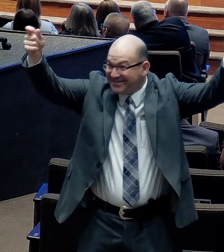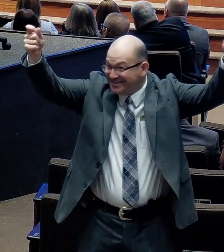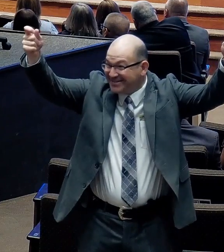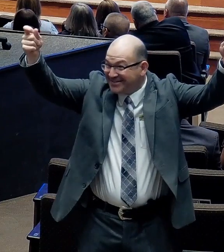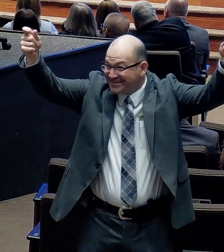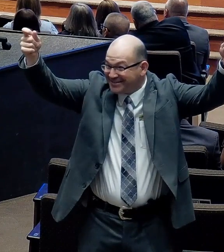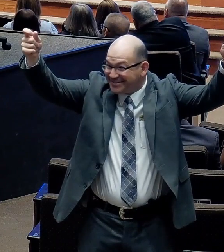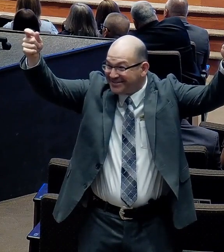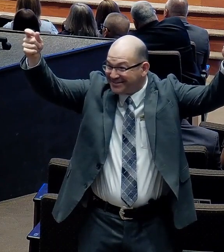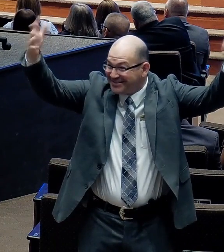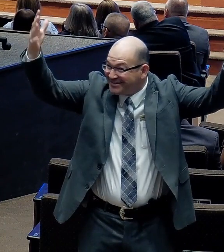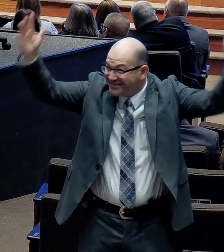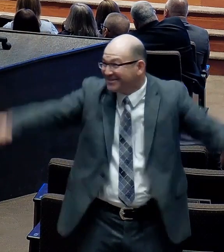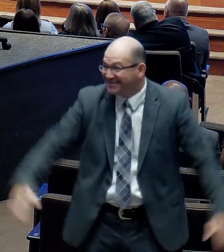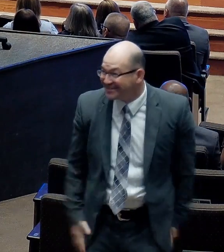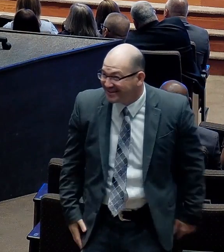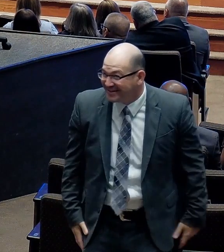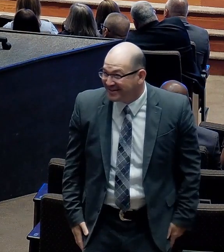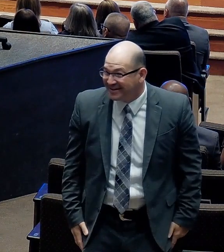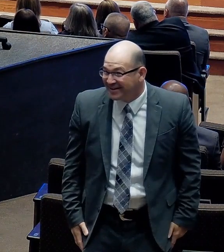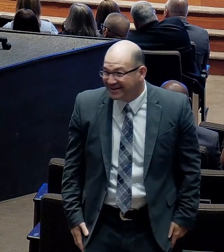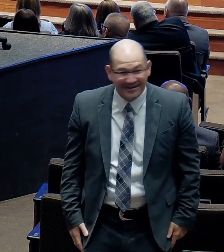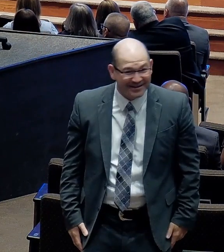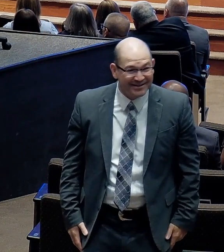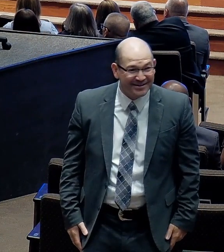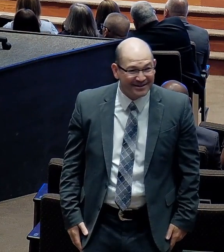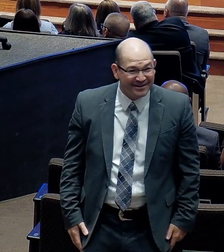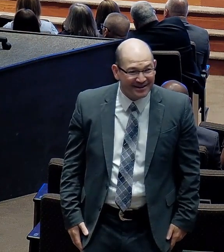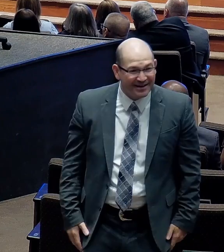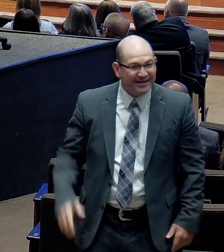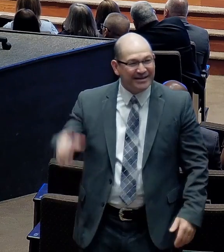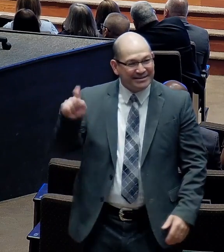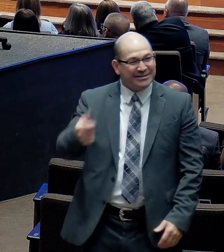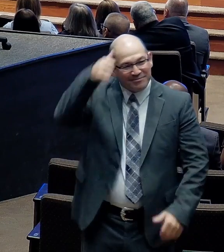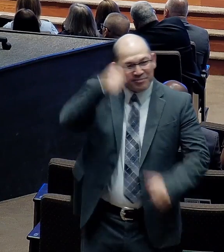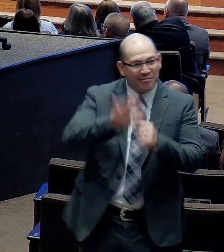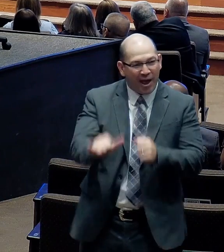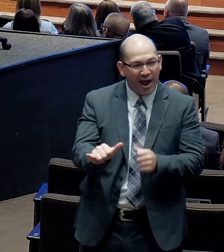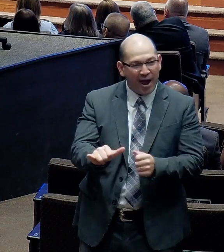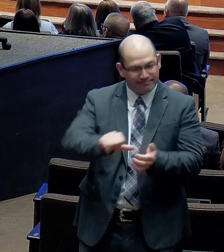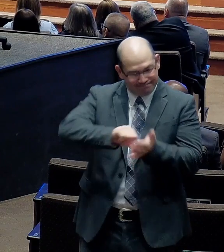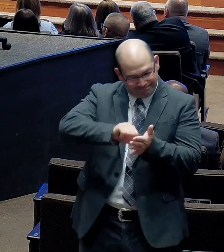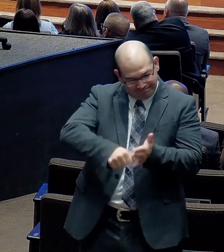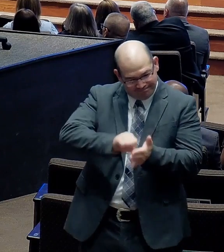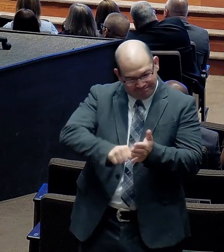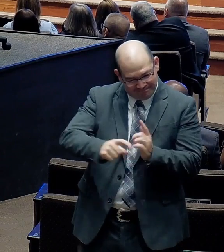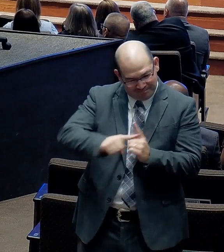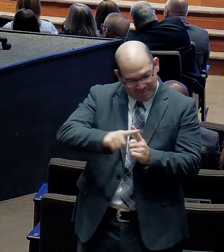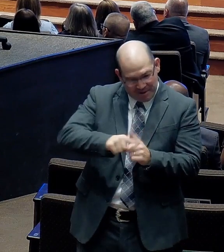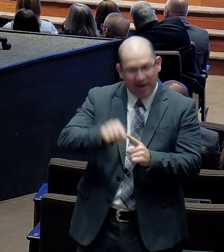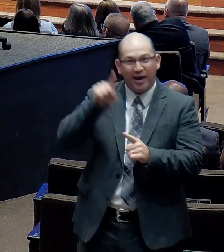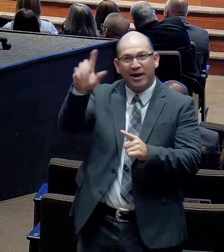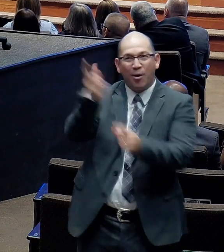And we have to face it. With a positive attitude. God is doing something. And we're going to depend on him.